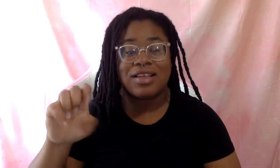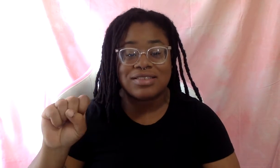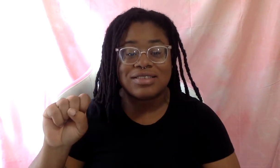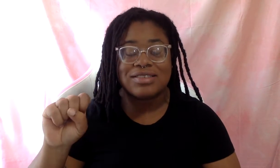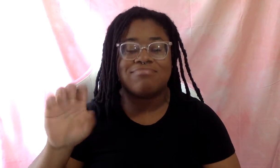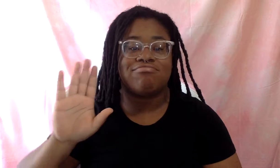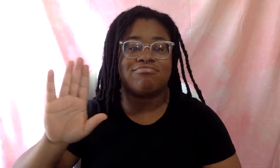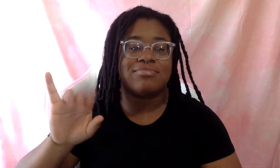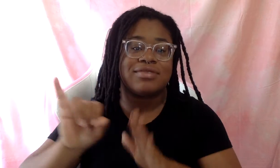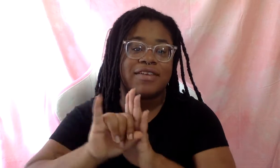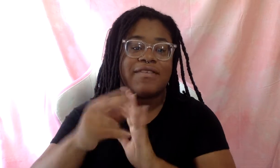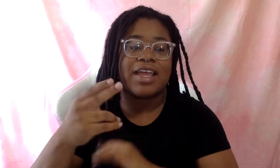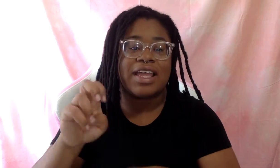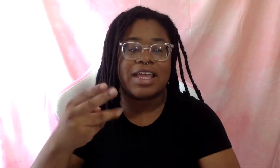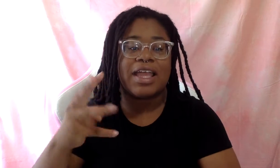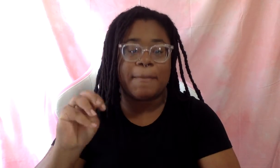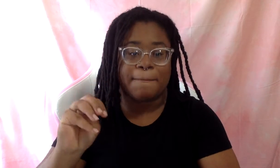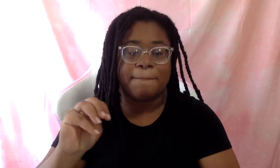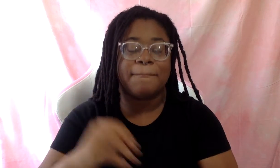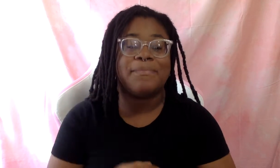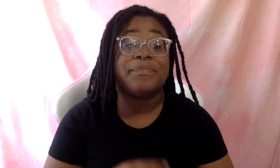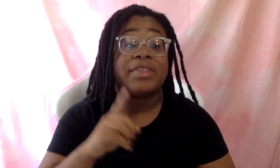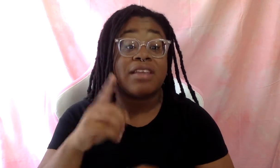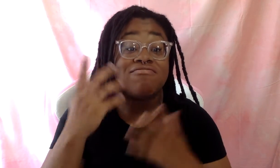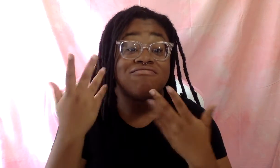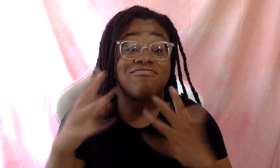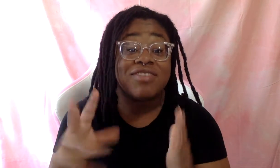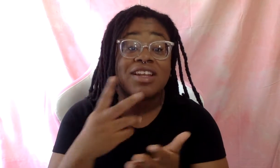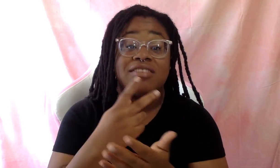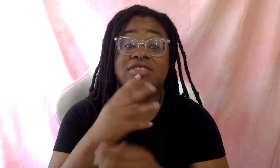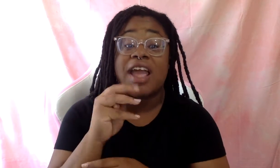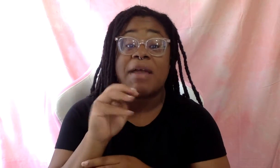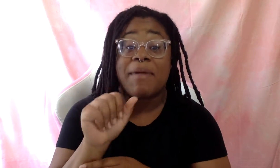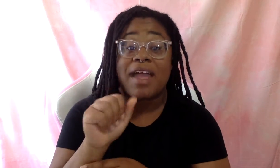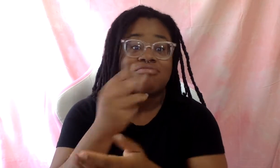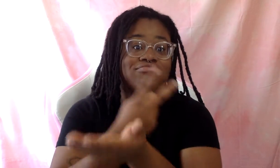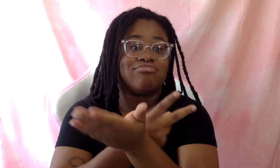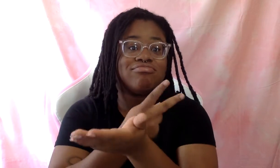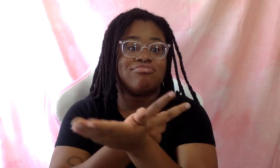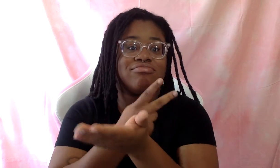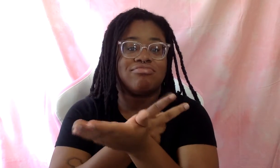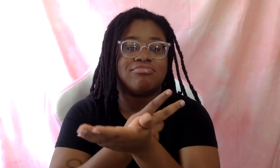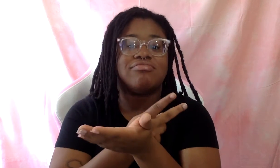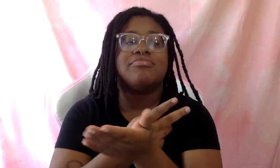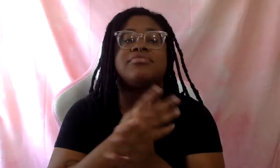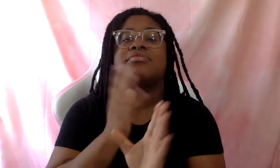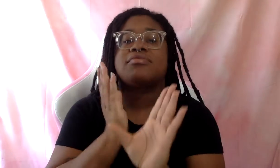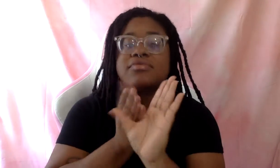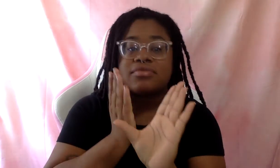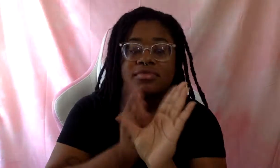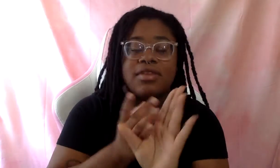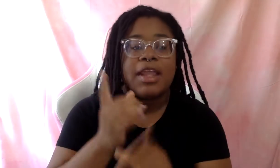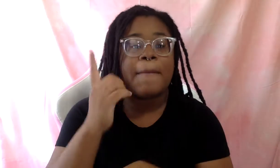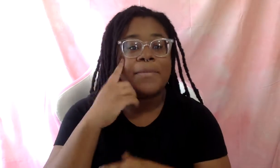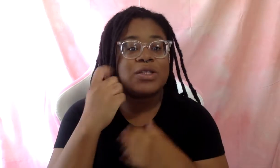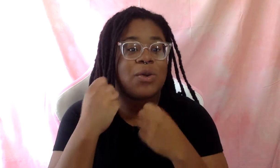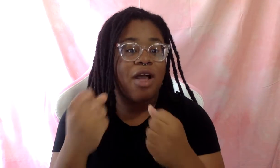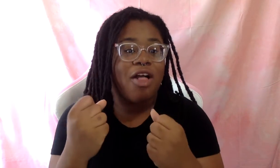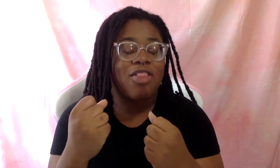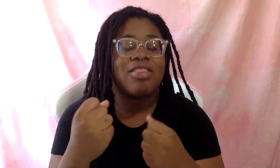He recently completed MA studies in counseling and mental health for mental health and wellness as the only